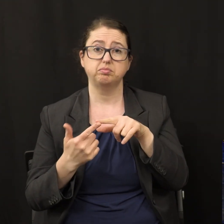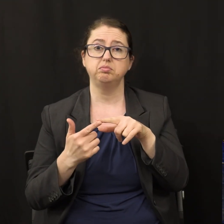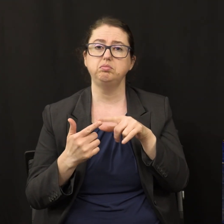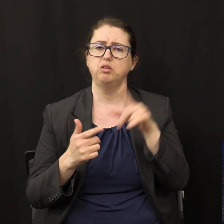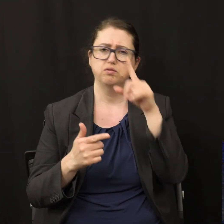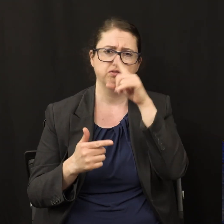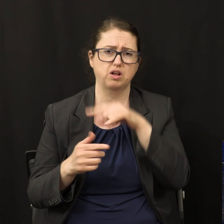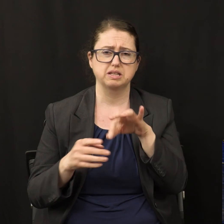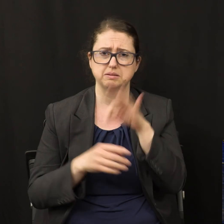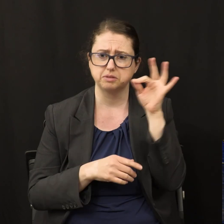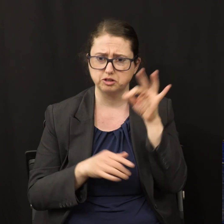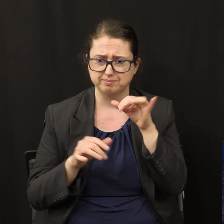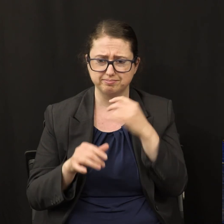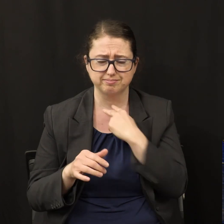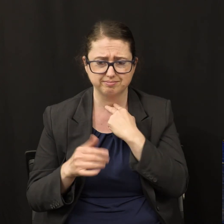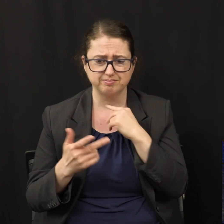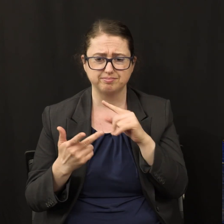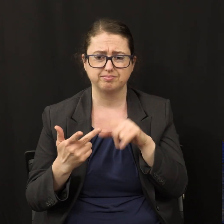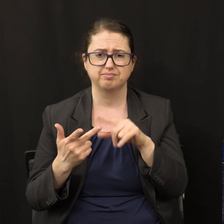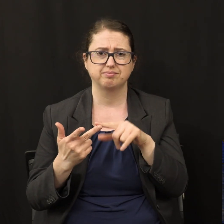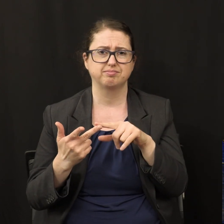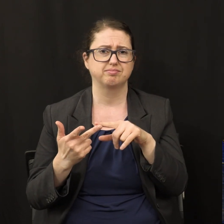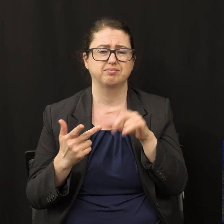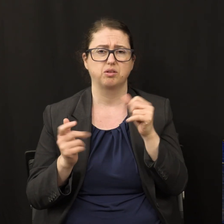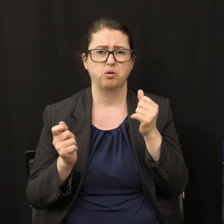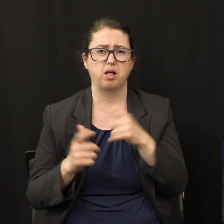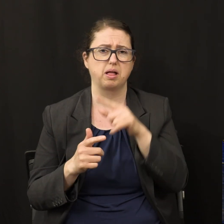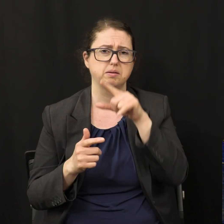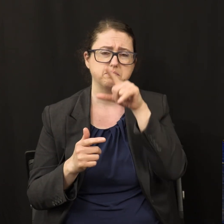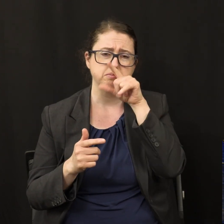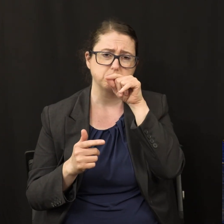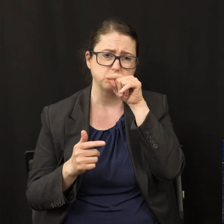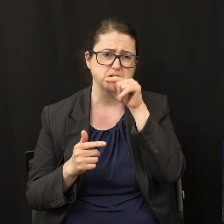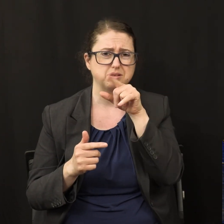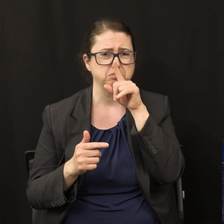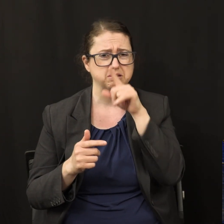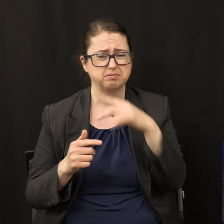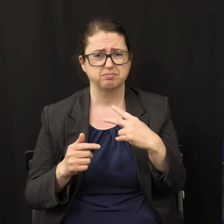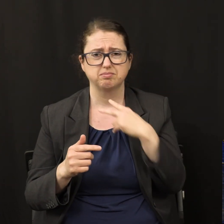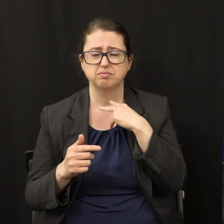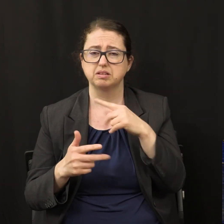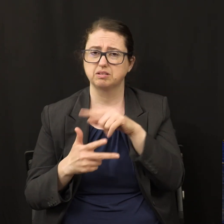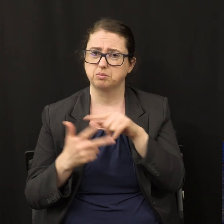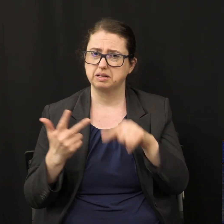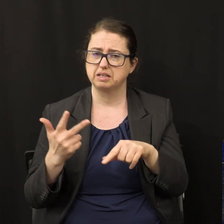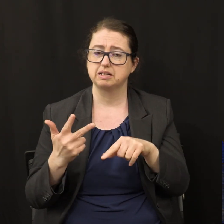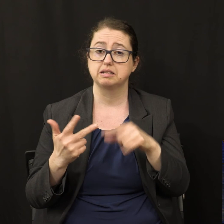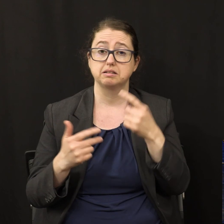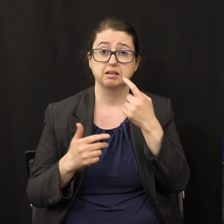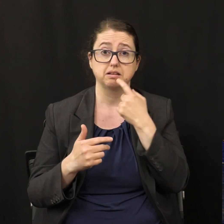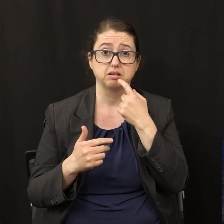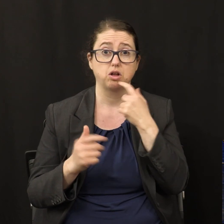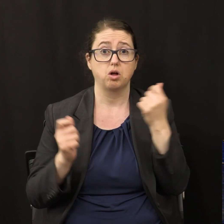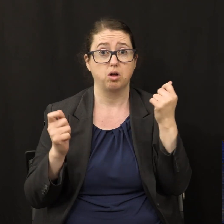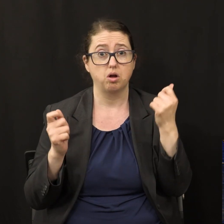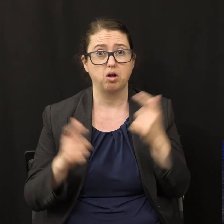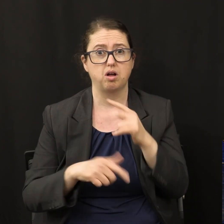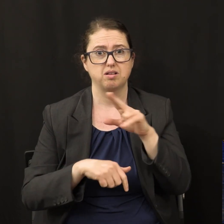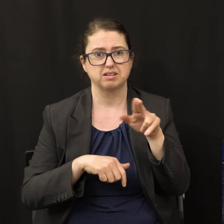cage for every unclean and hated bird three synonymous phrases for all the nations have drunk of the wine of the